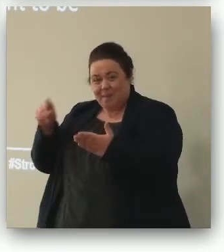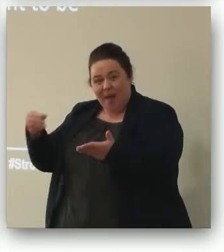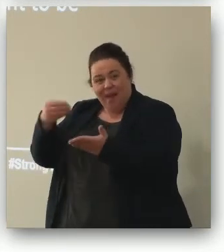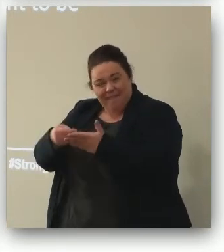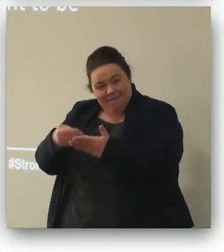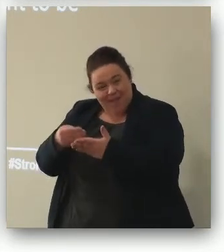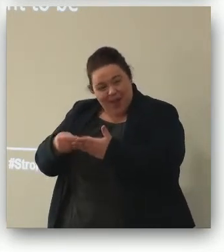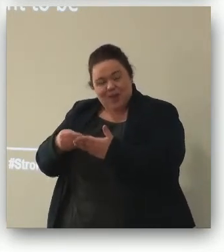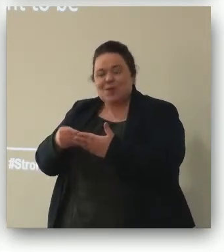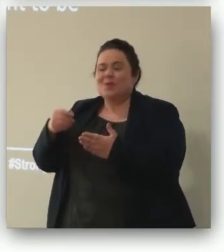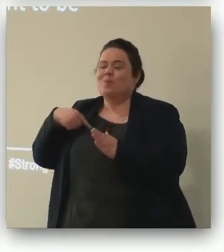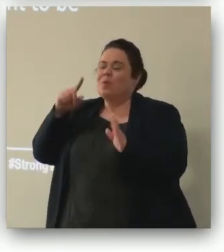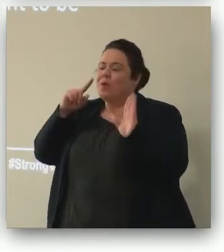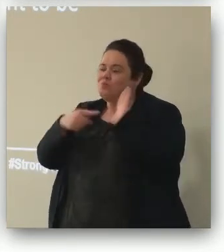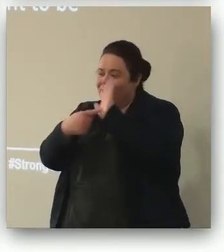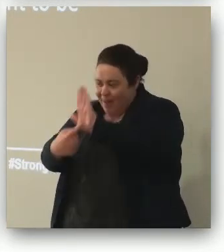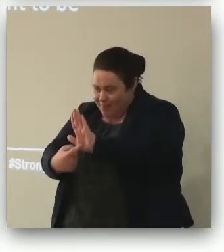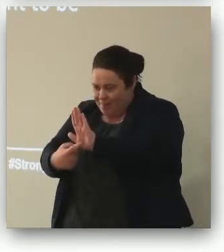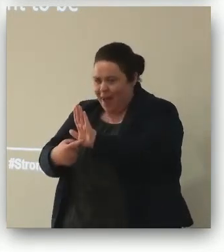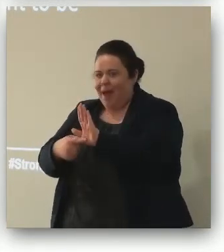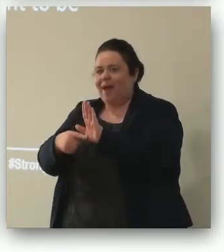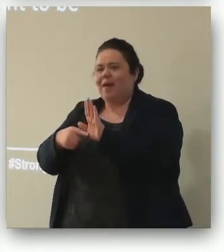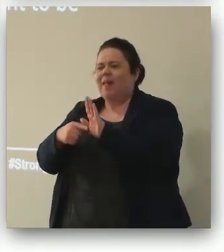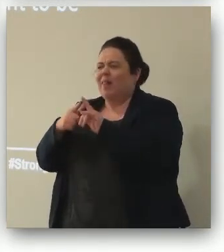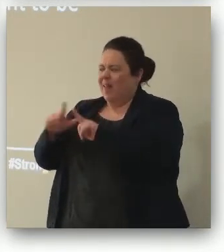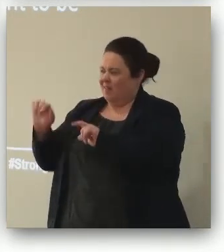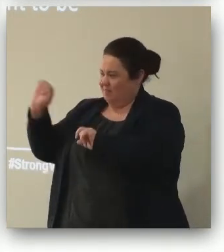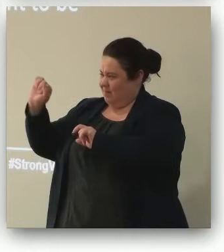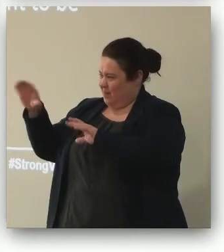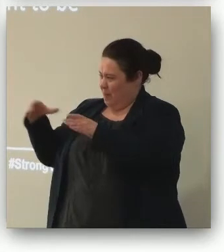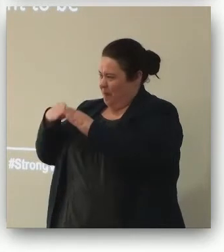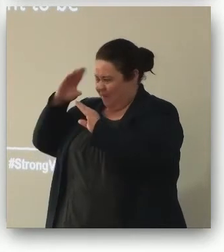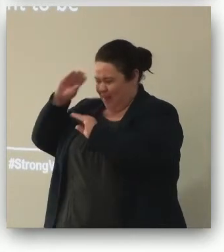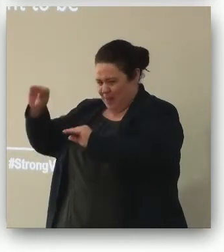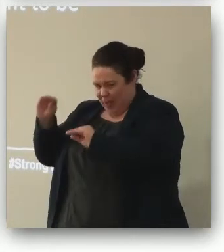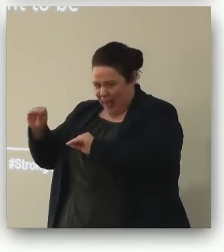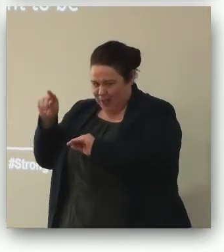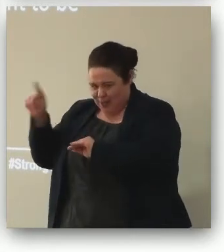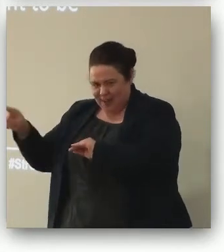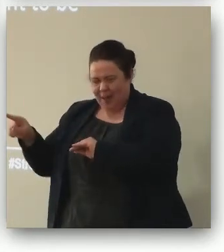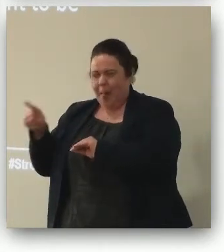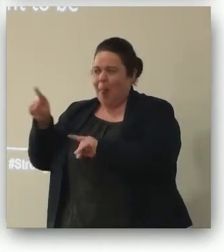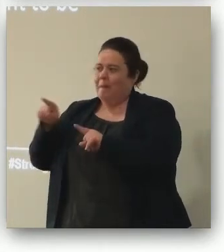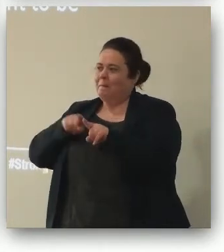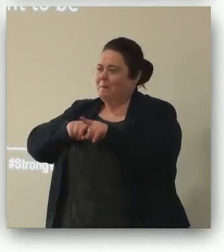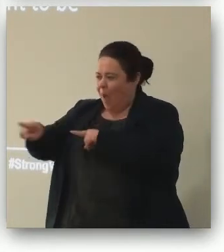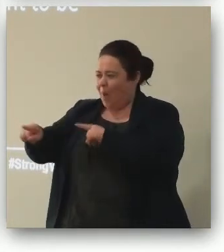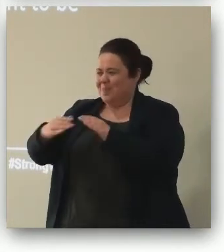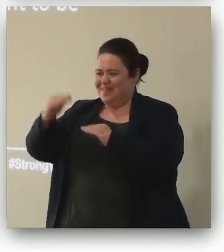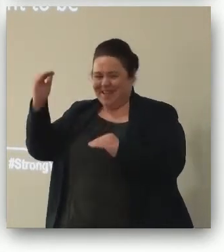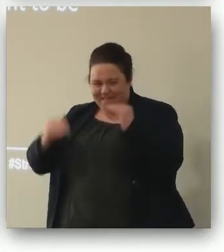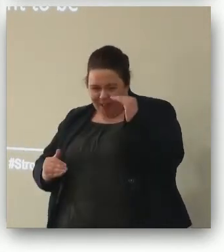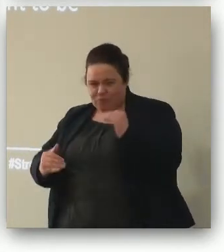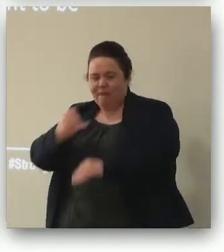reflected back the language that the department for education used which was the most disadvantaged and vulnerable young